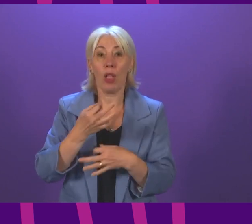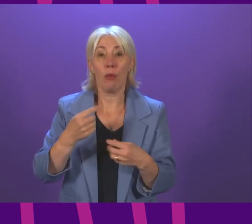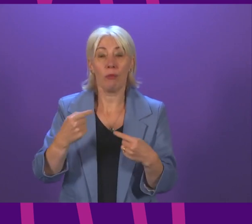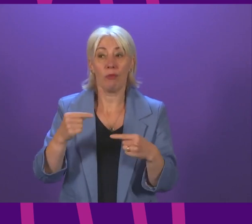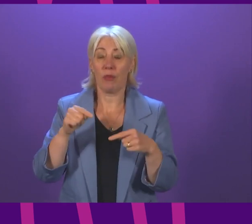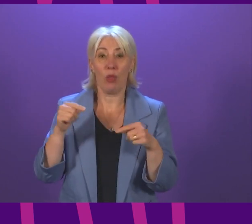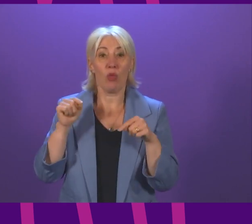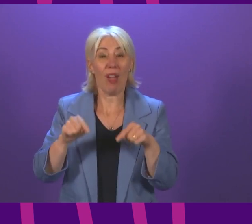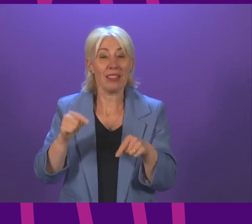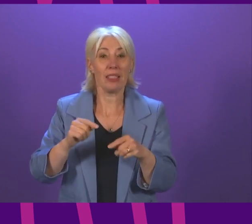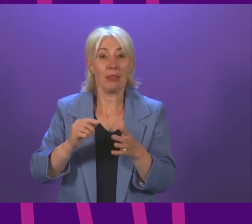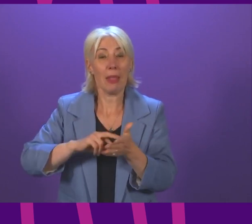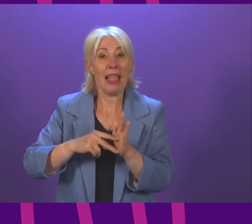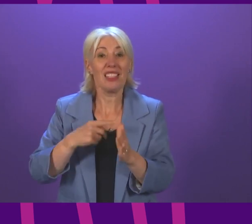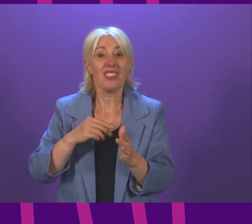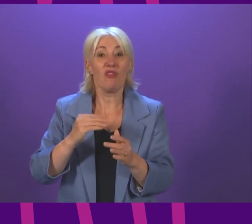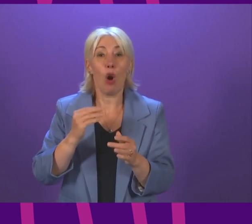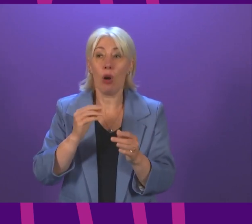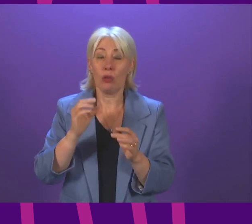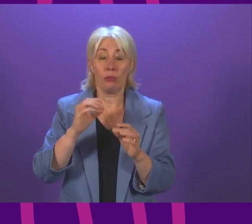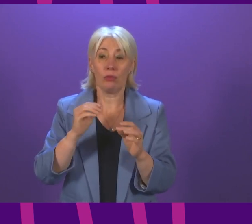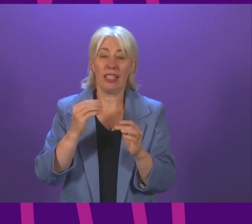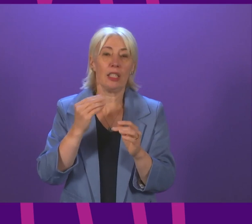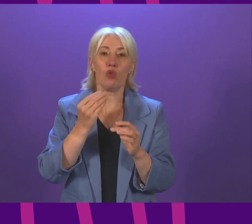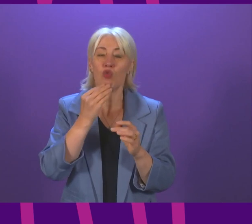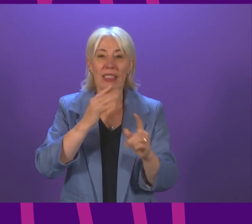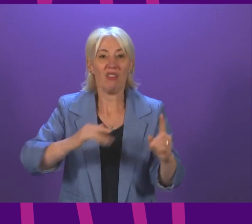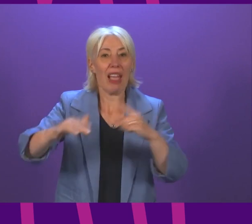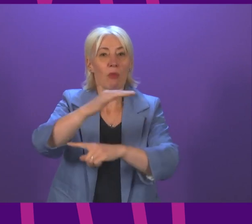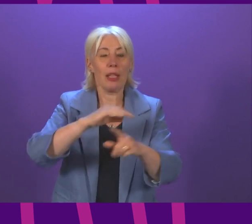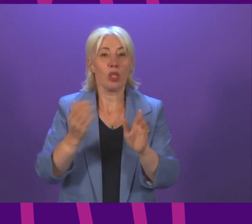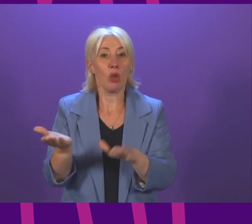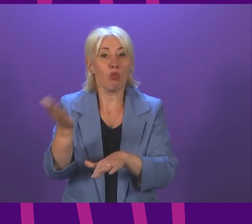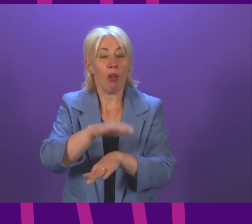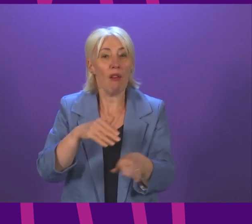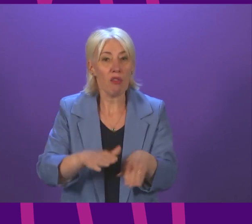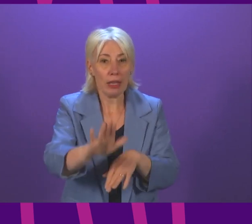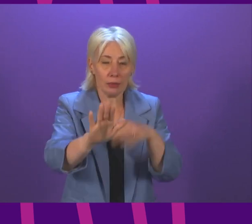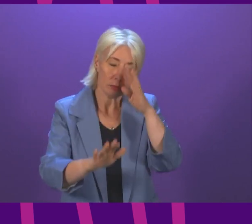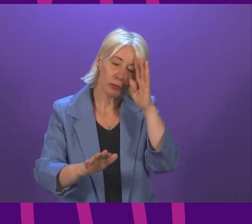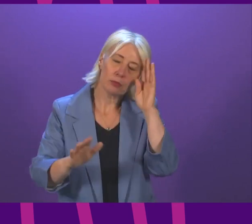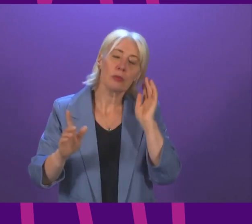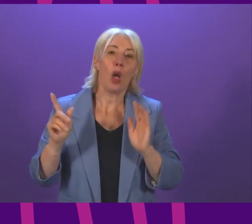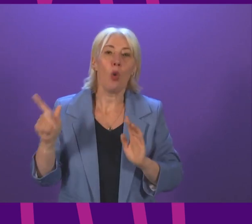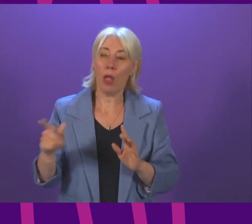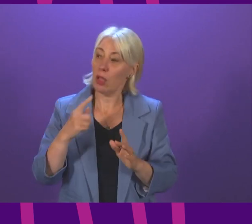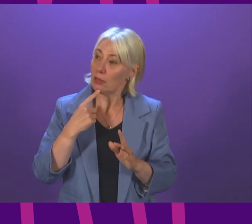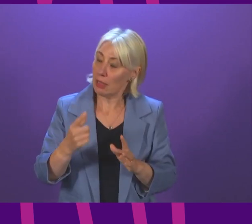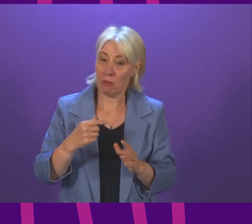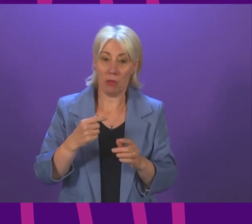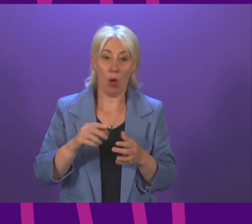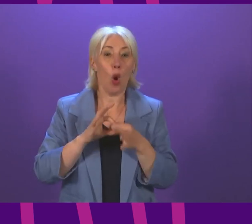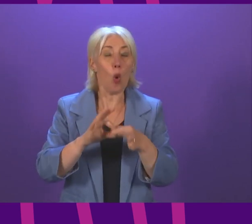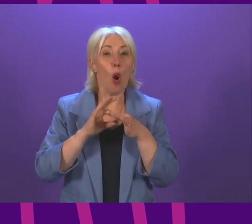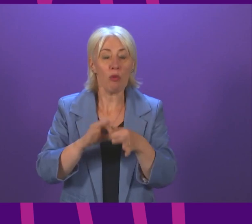a green recovery is the First Minister concerned about this latest power grab and will she reaffirm her commitment as outlined in our